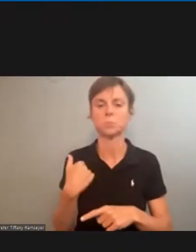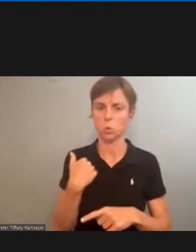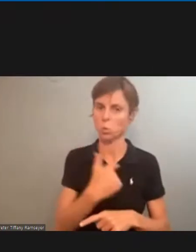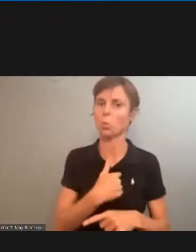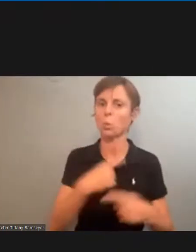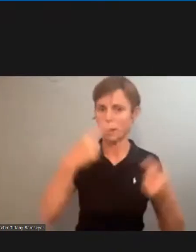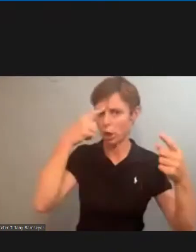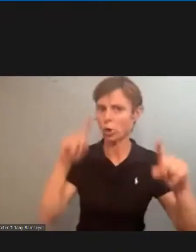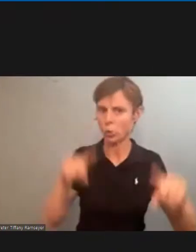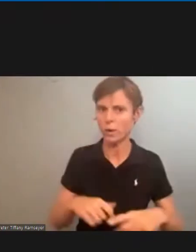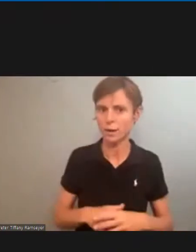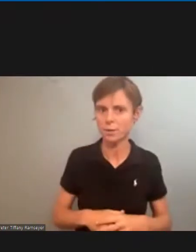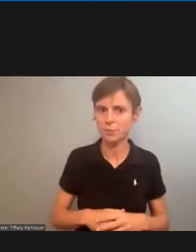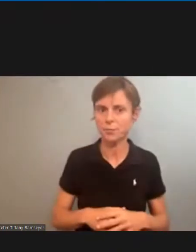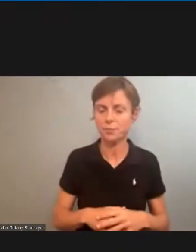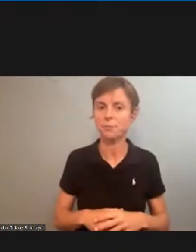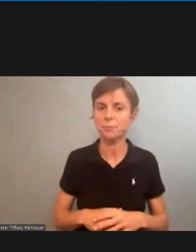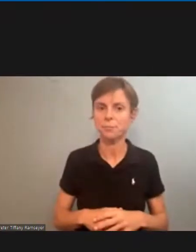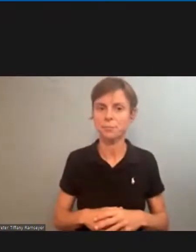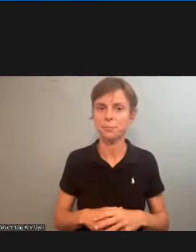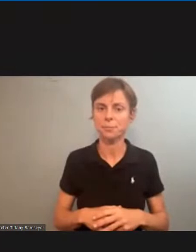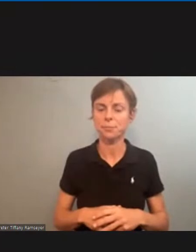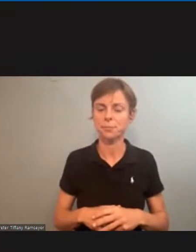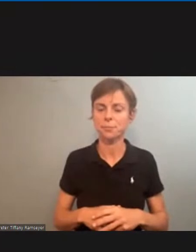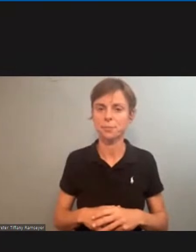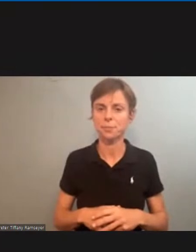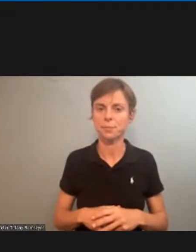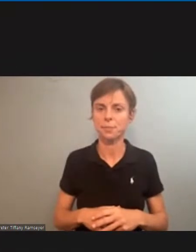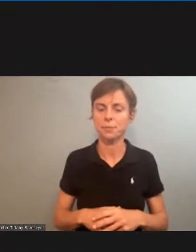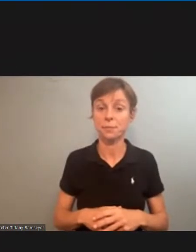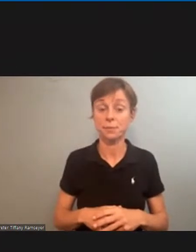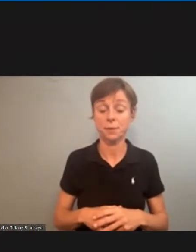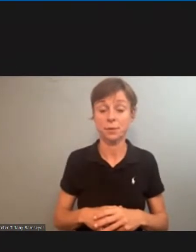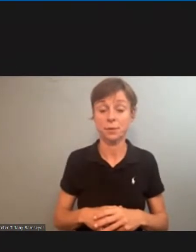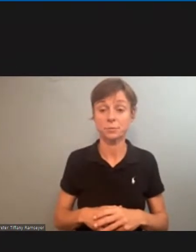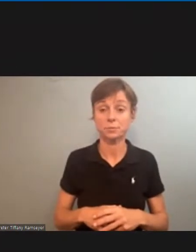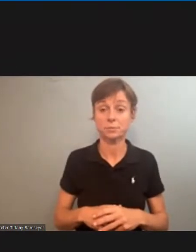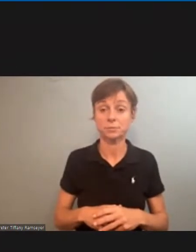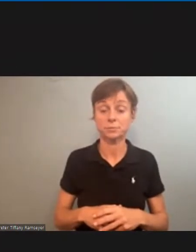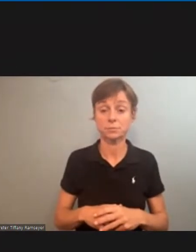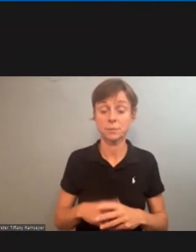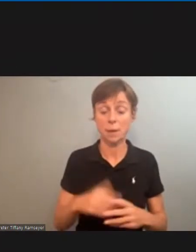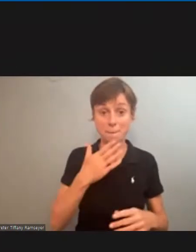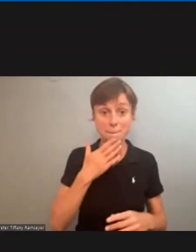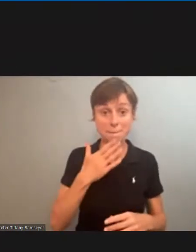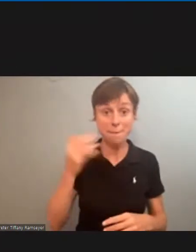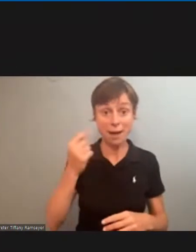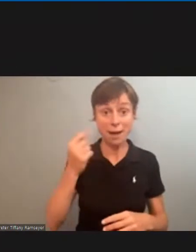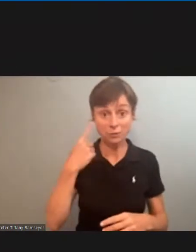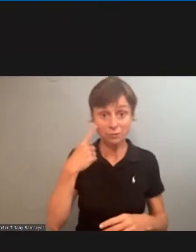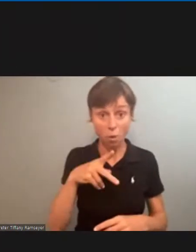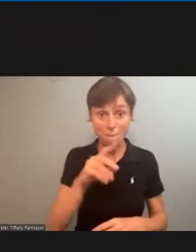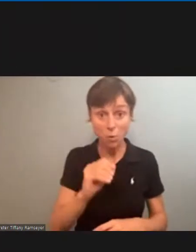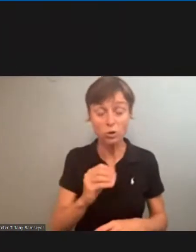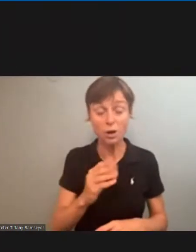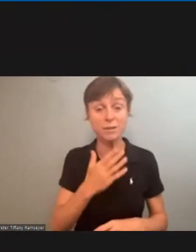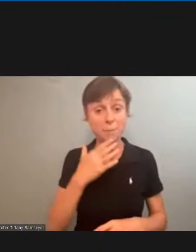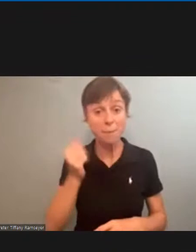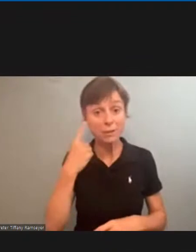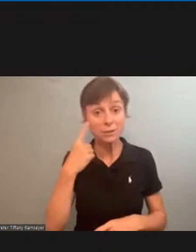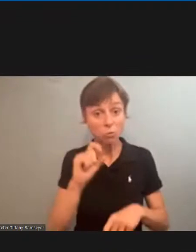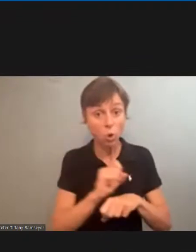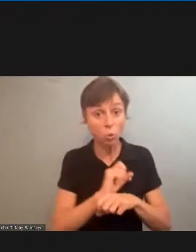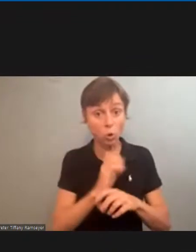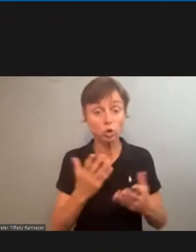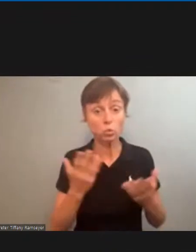it's in the best interest of the Postal Service and for the employees that adequate